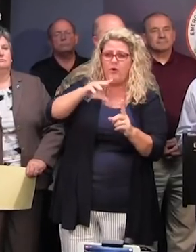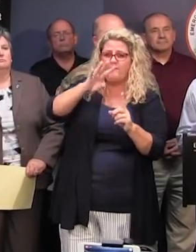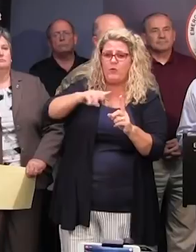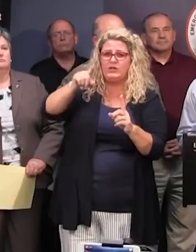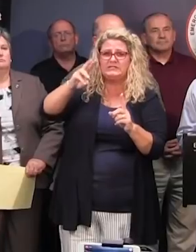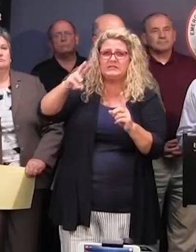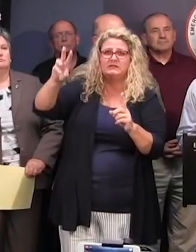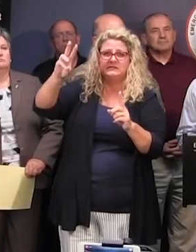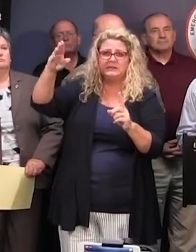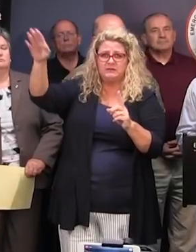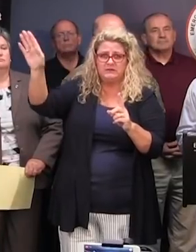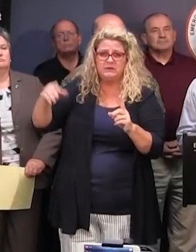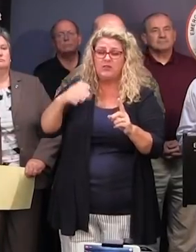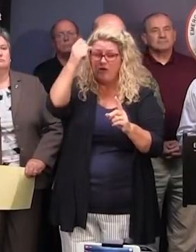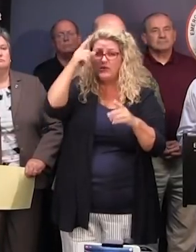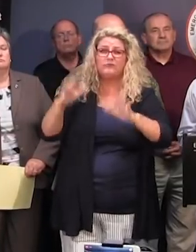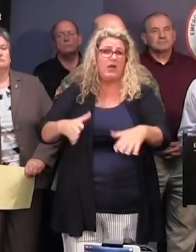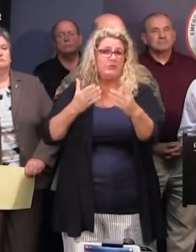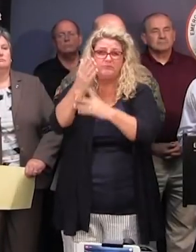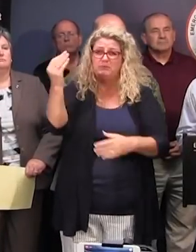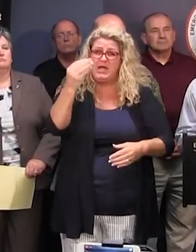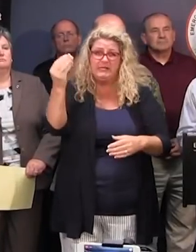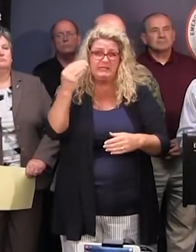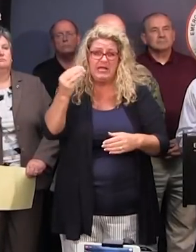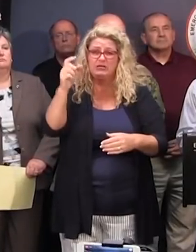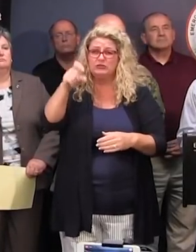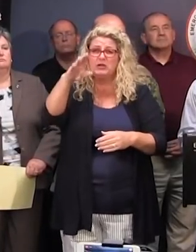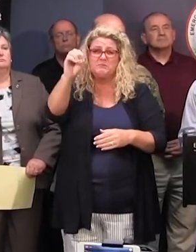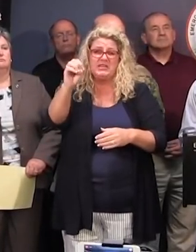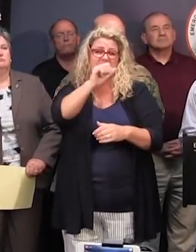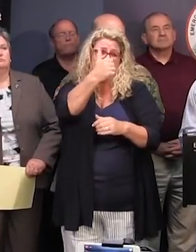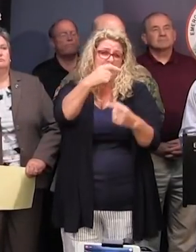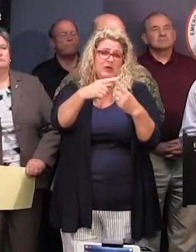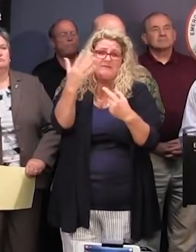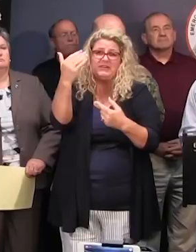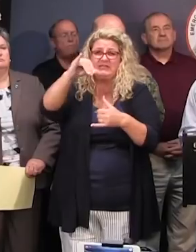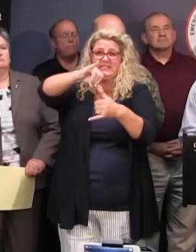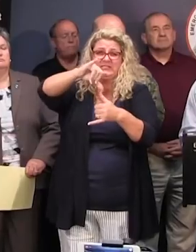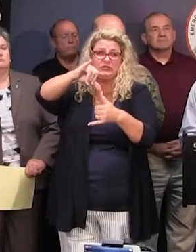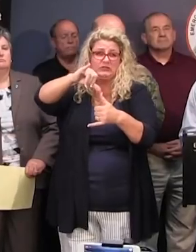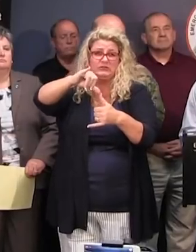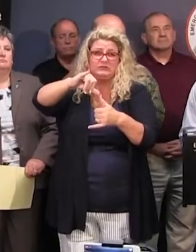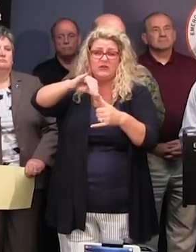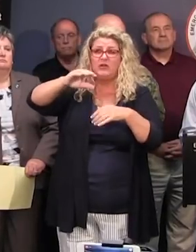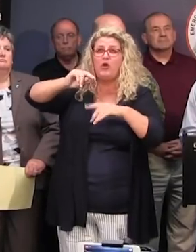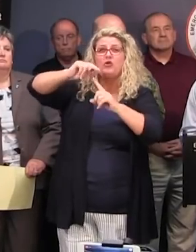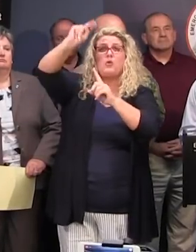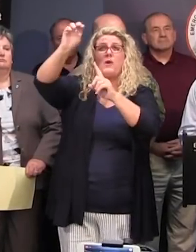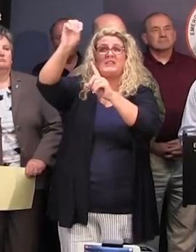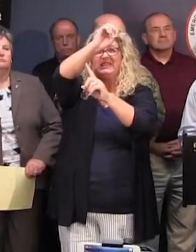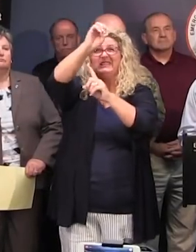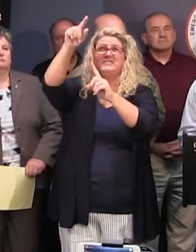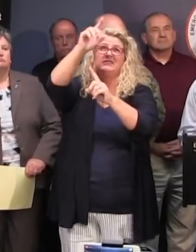Friday through at least Monday. Rainfall amounts are currently forecast to range from 10 to 15 inches in far northeast portions of the state,